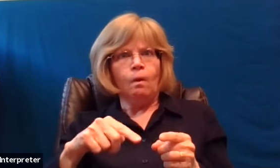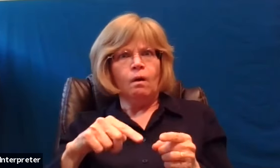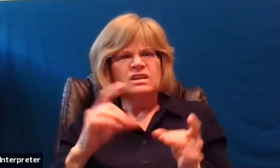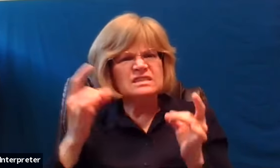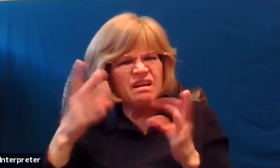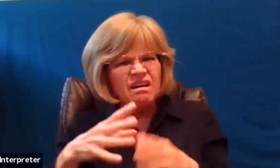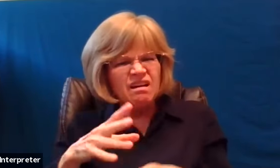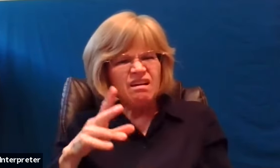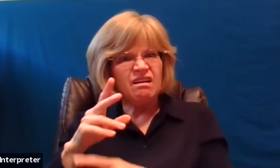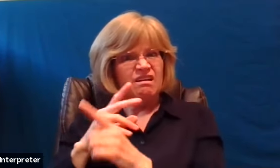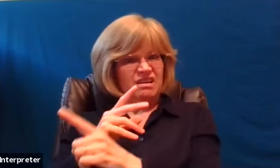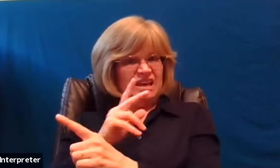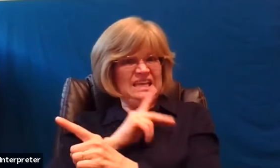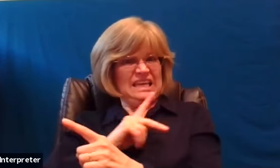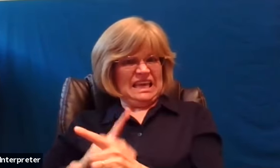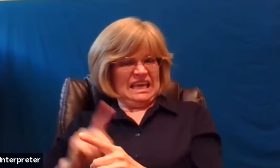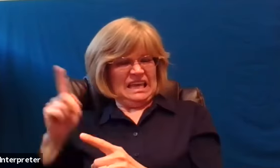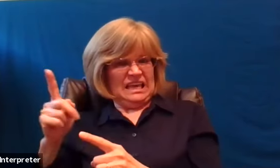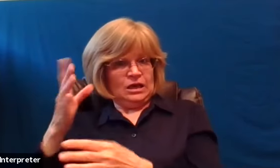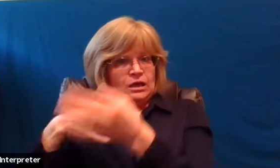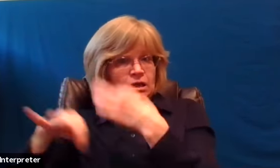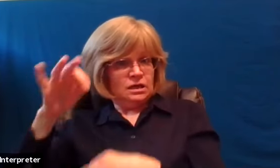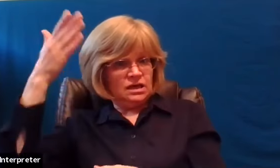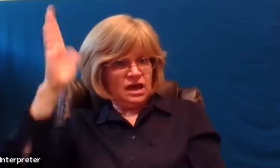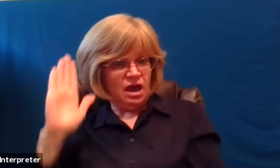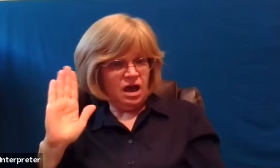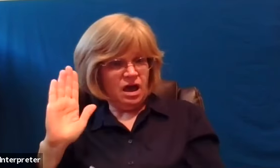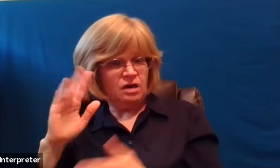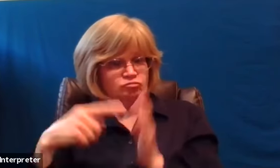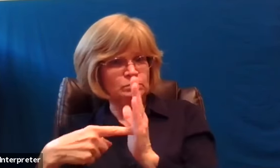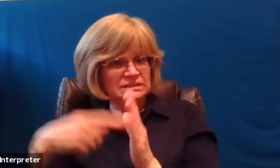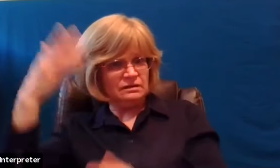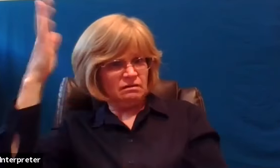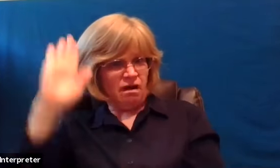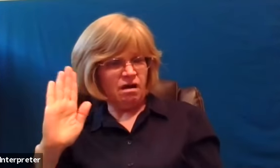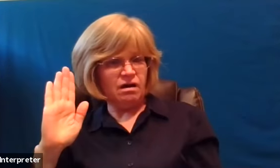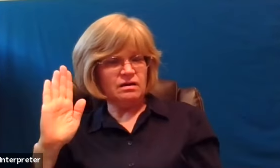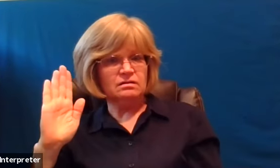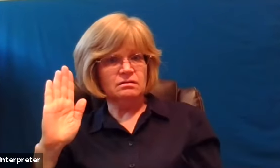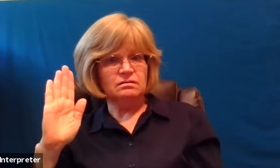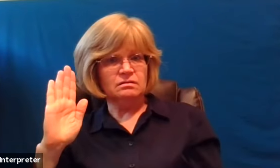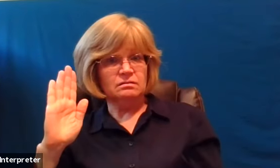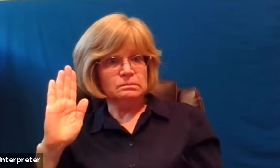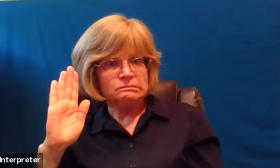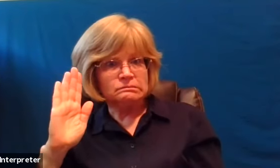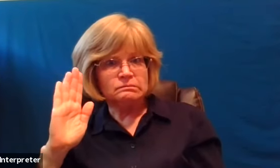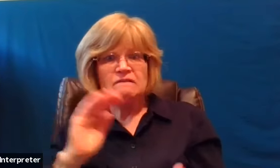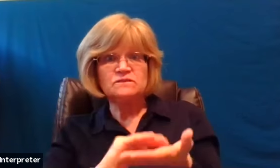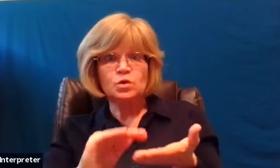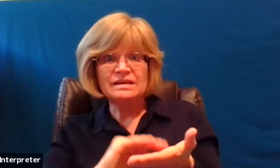the king is a stand-in for god does he really extend forgiveness unconditionally